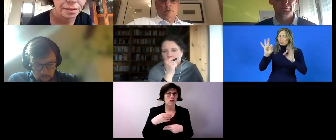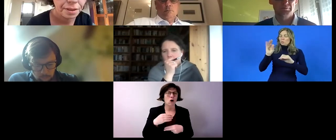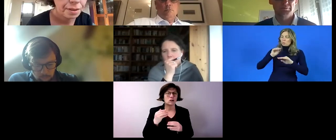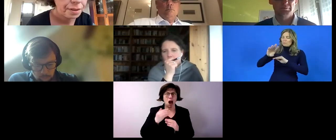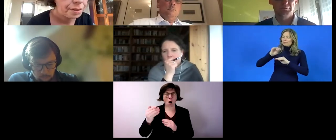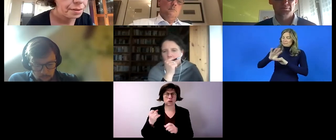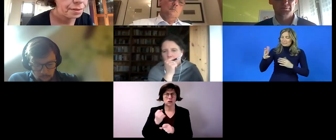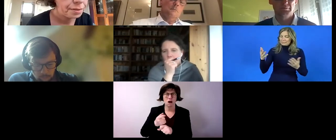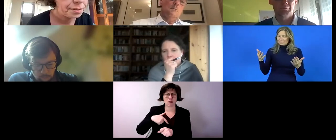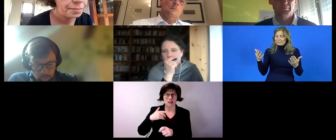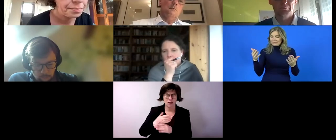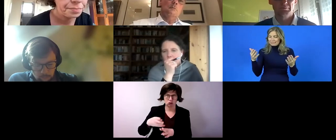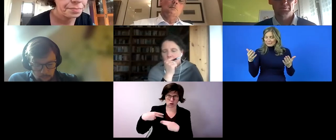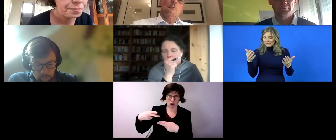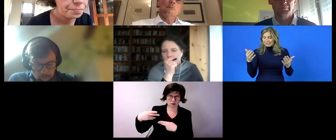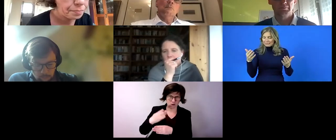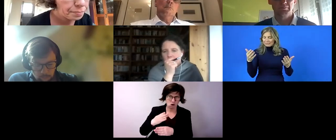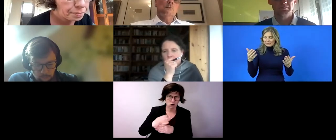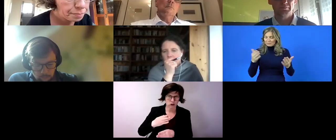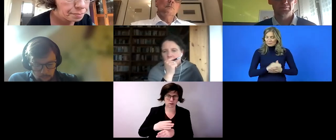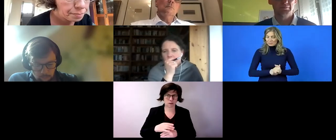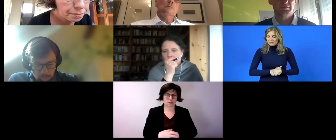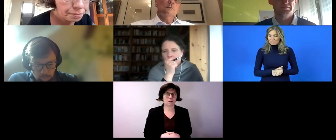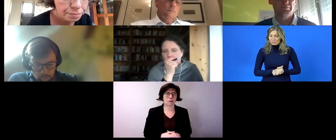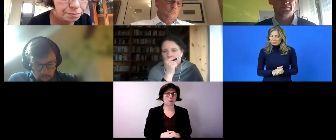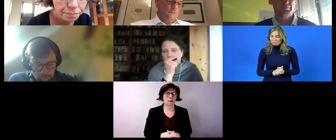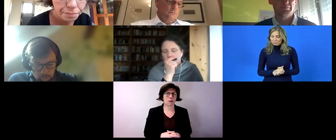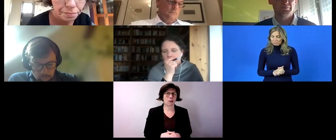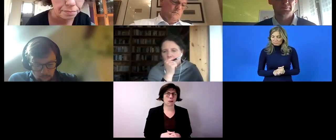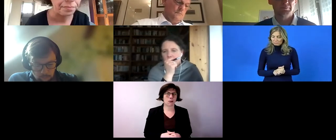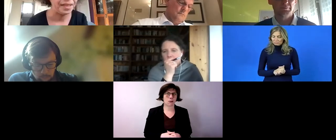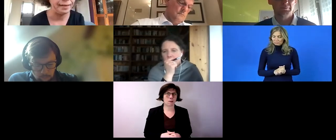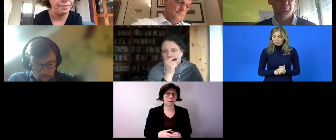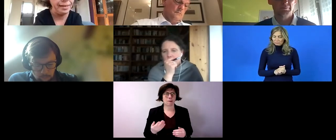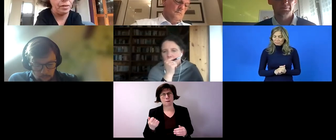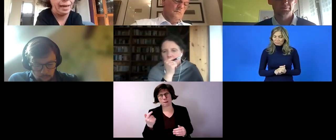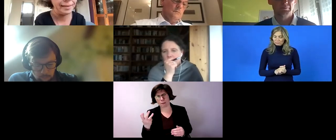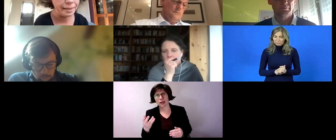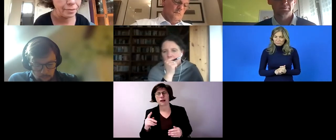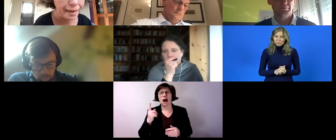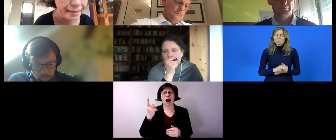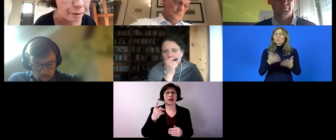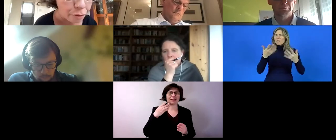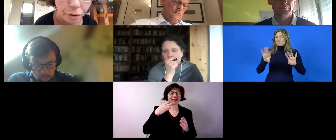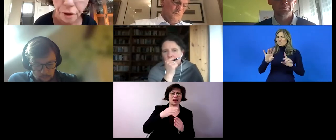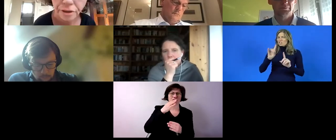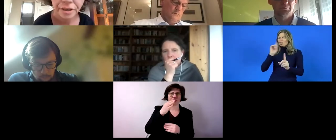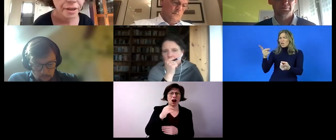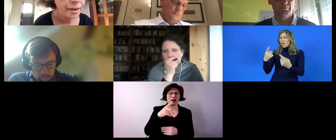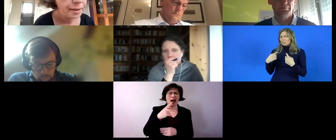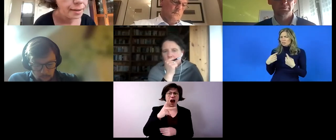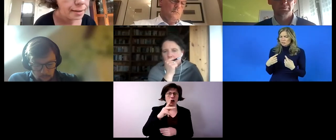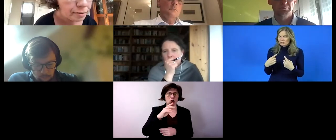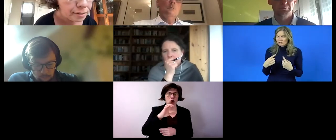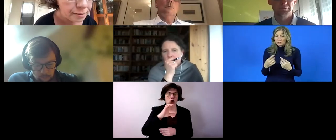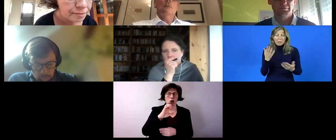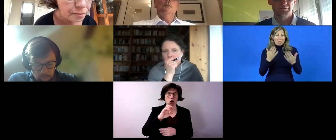question then custom work this question i think has already been been answered and then maybe